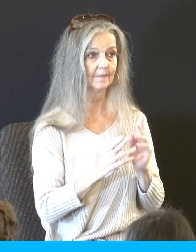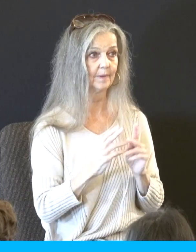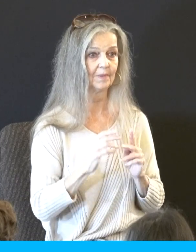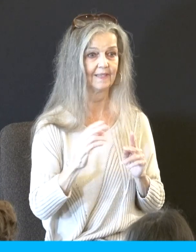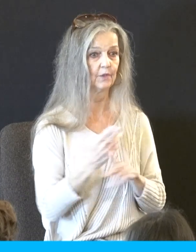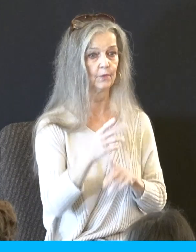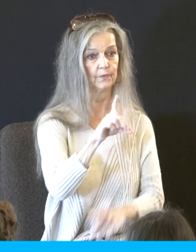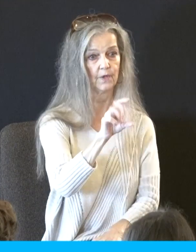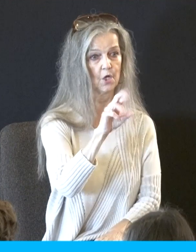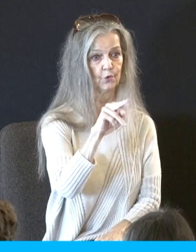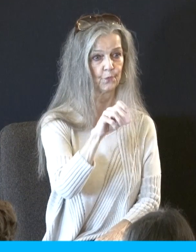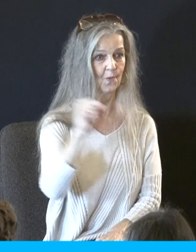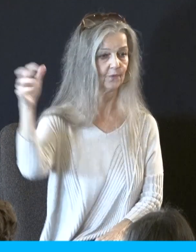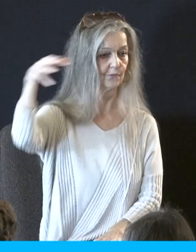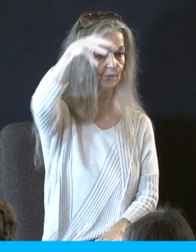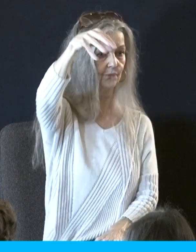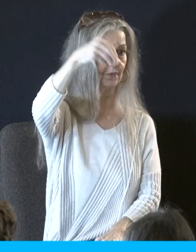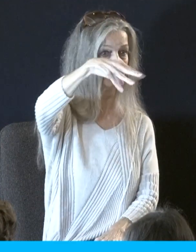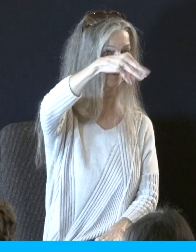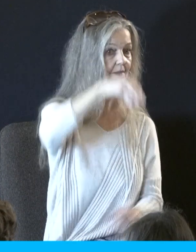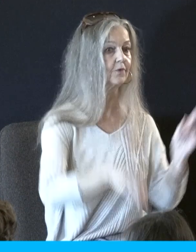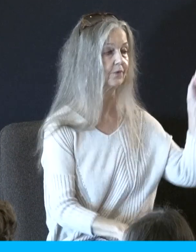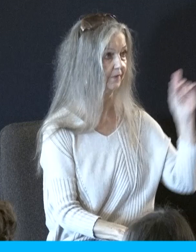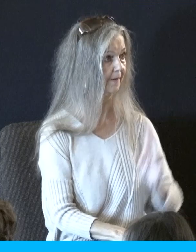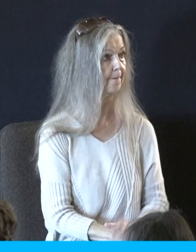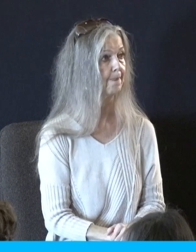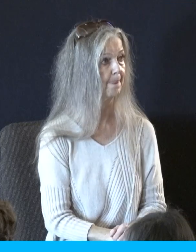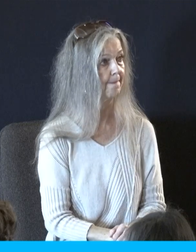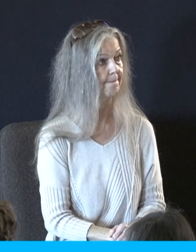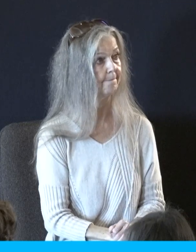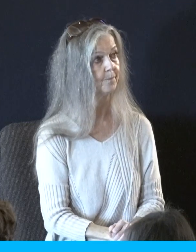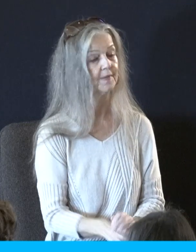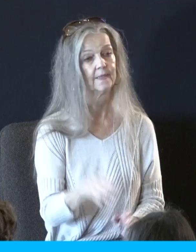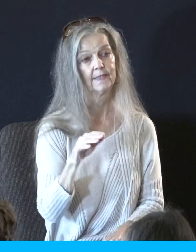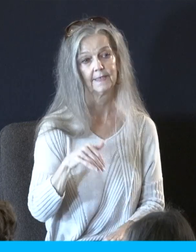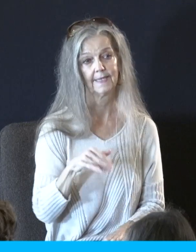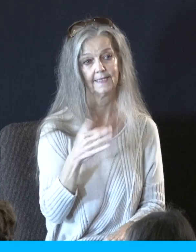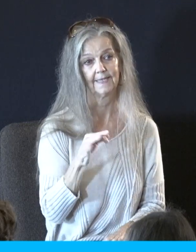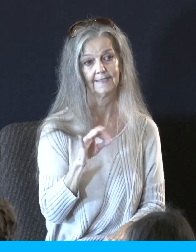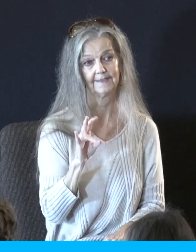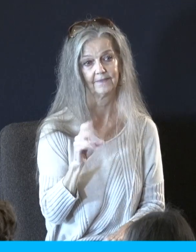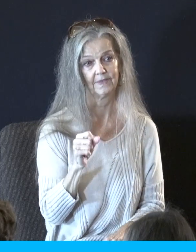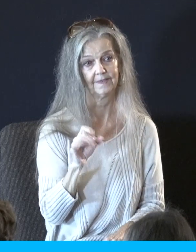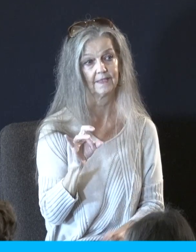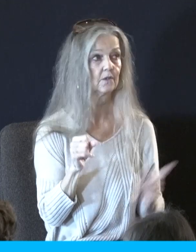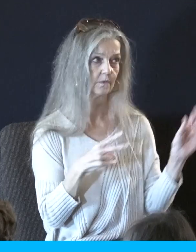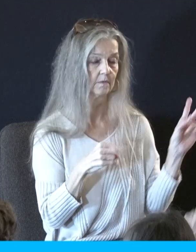A small handful of Americans tried to sneak into this area in the late 1970s and the 1980s. They were arrested